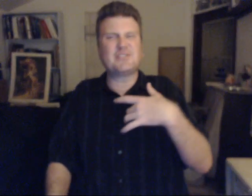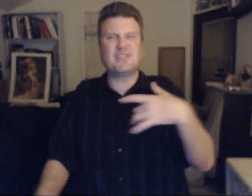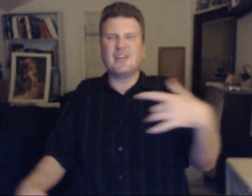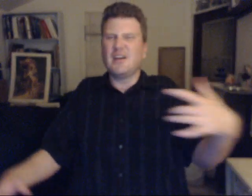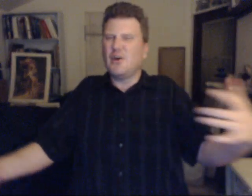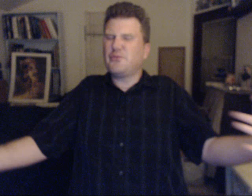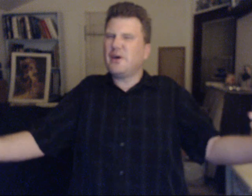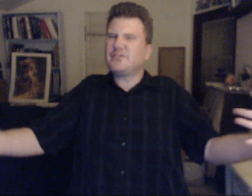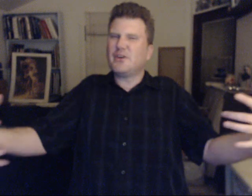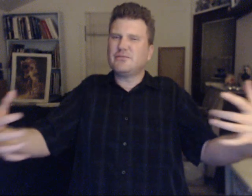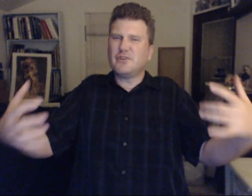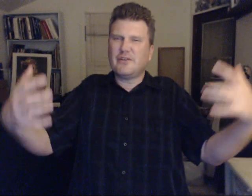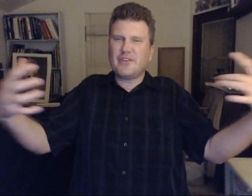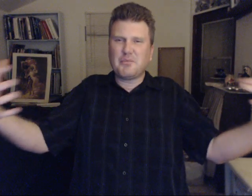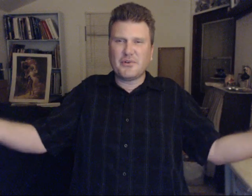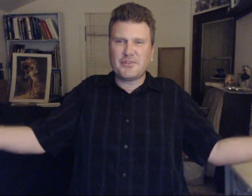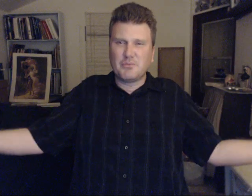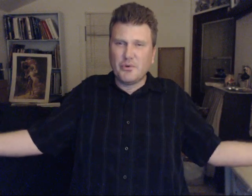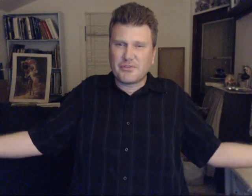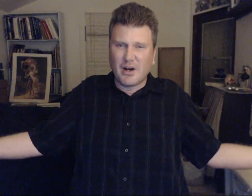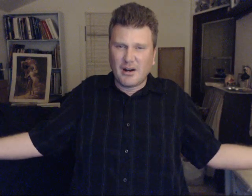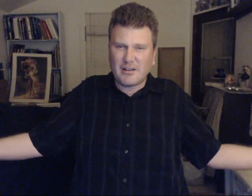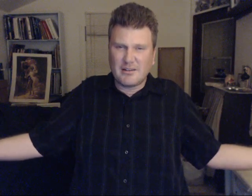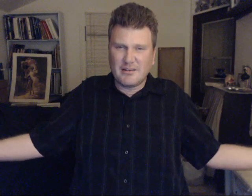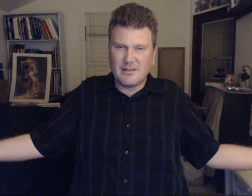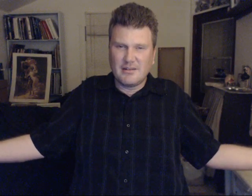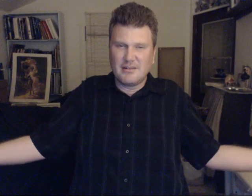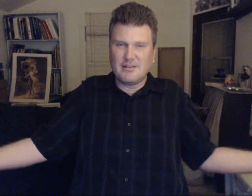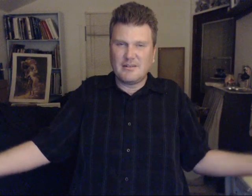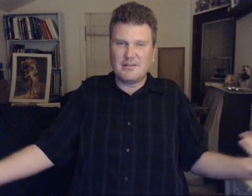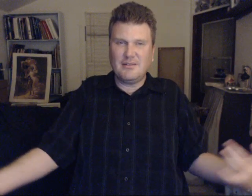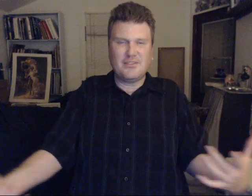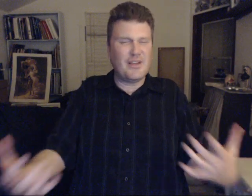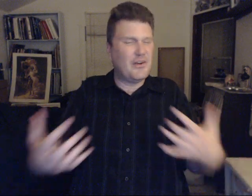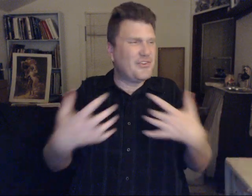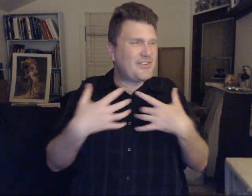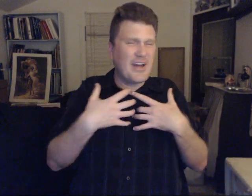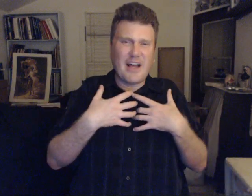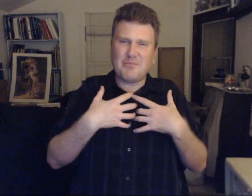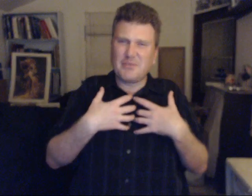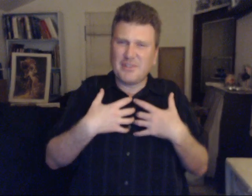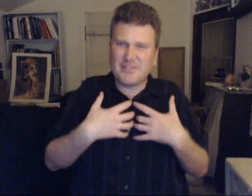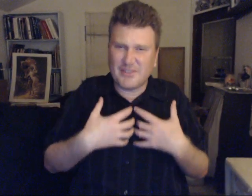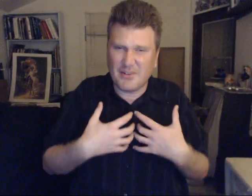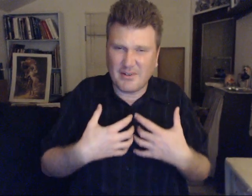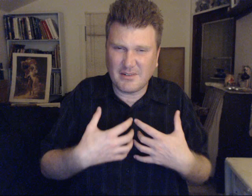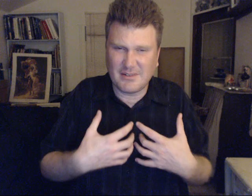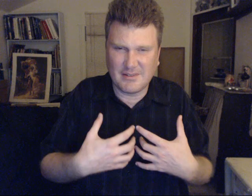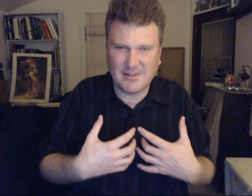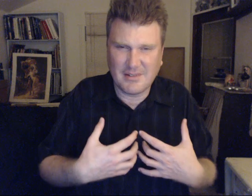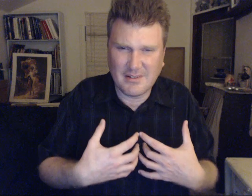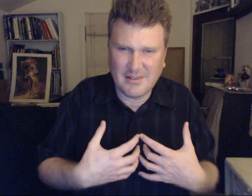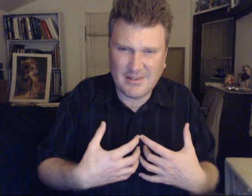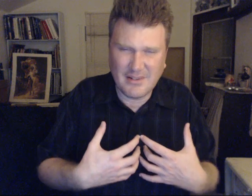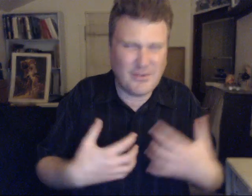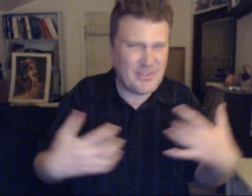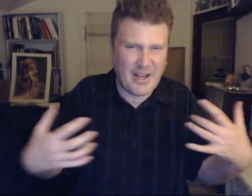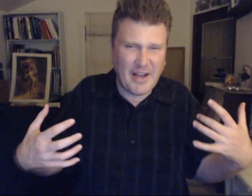if you have self-love and that person moves on you say at least I have me still at least I have